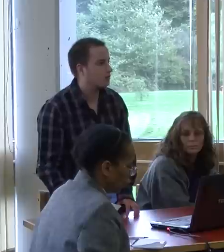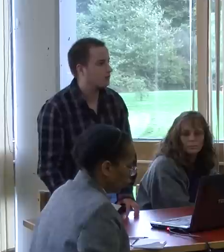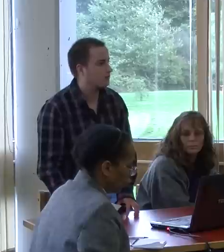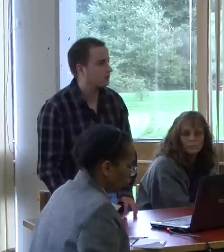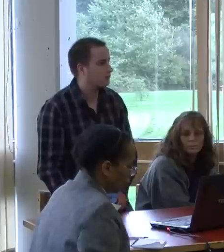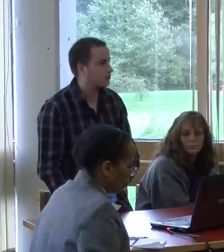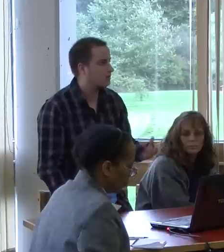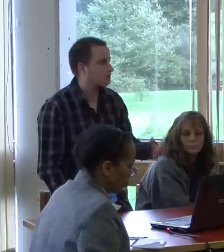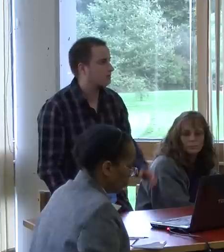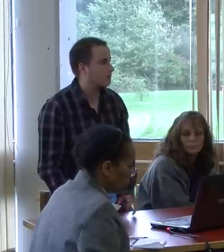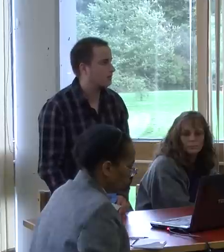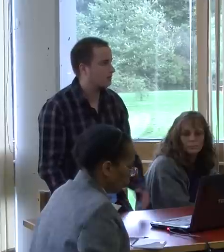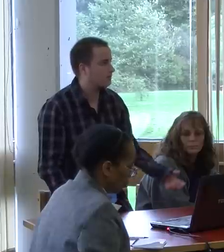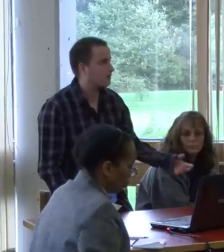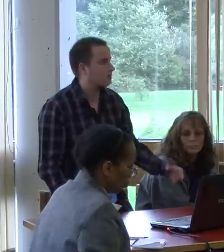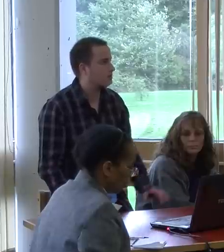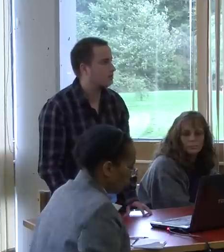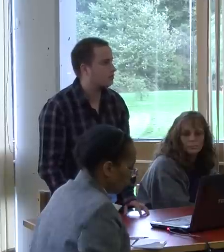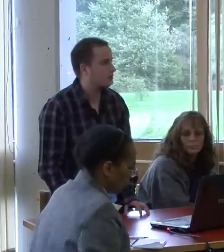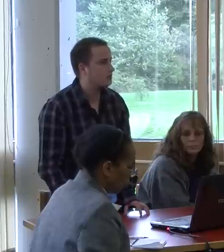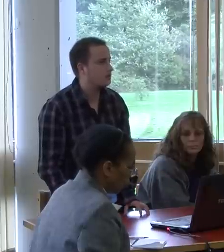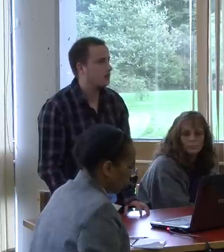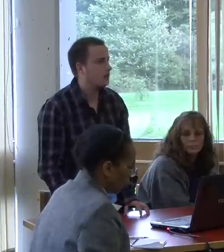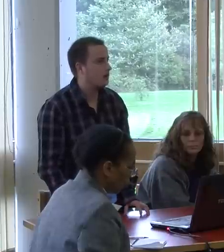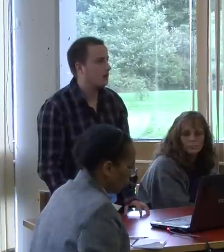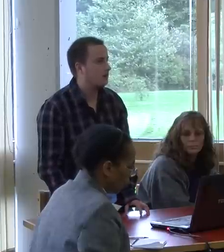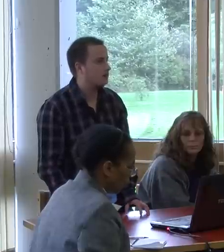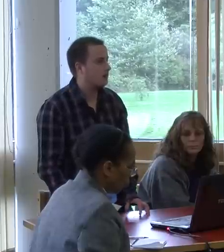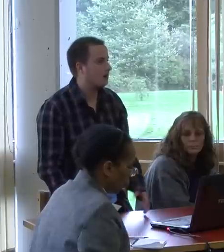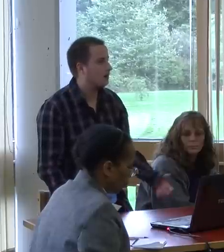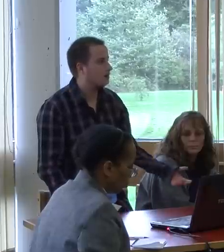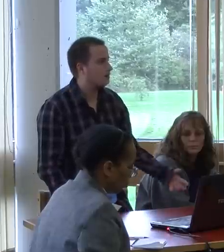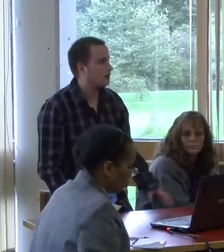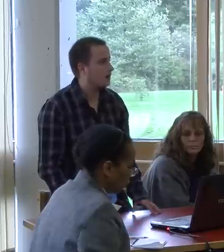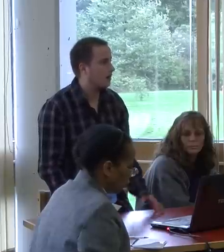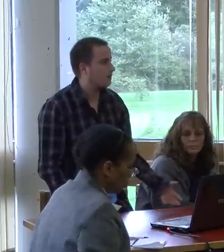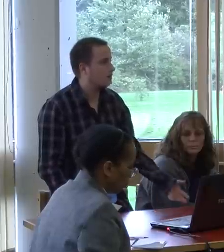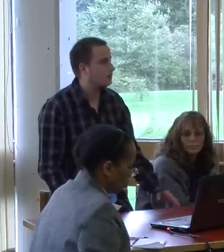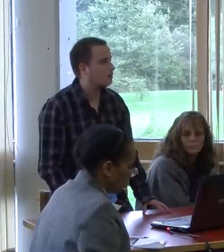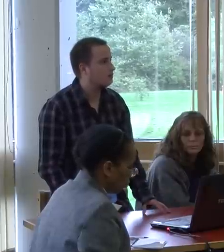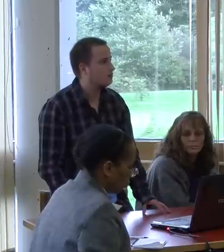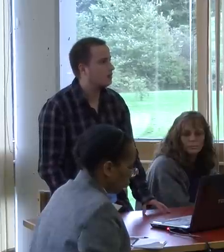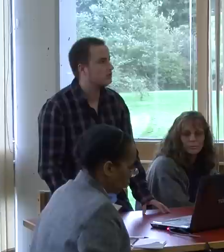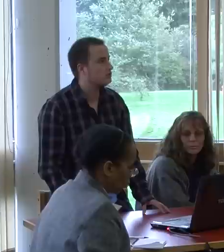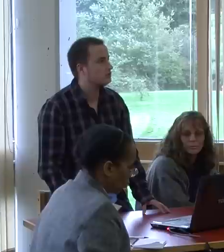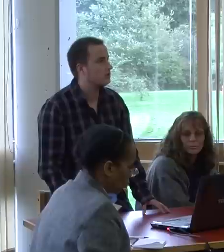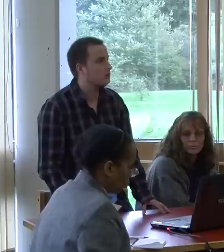friends that lived down the street. I have a younger brother. So